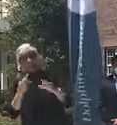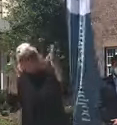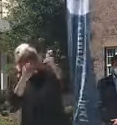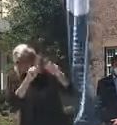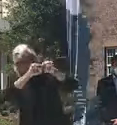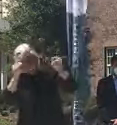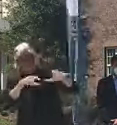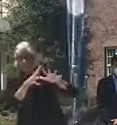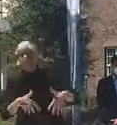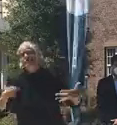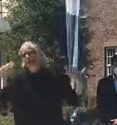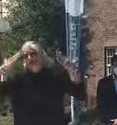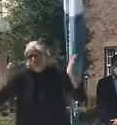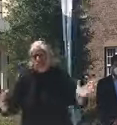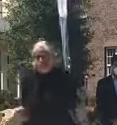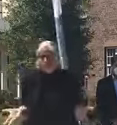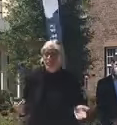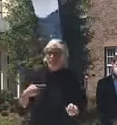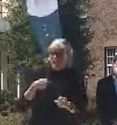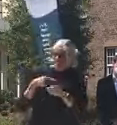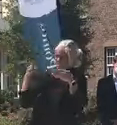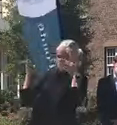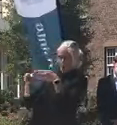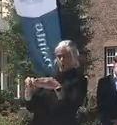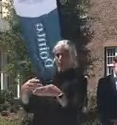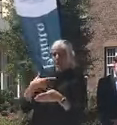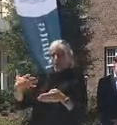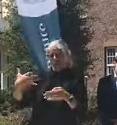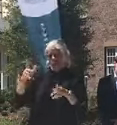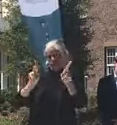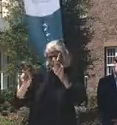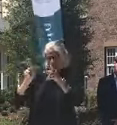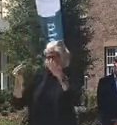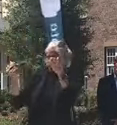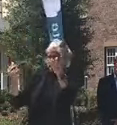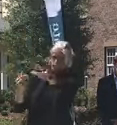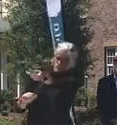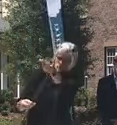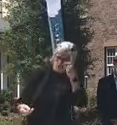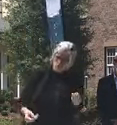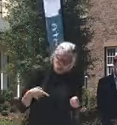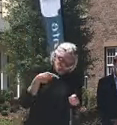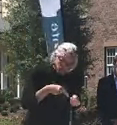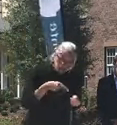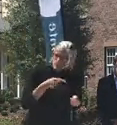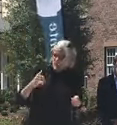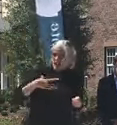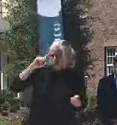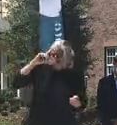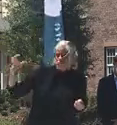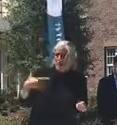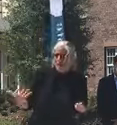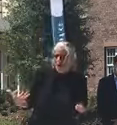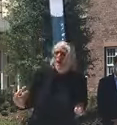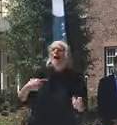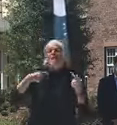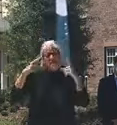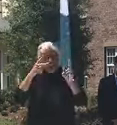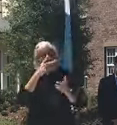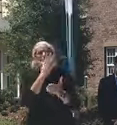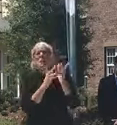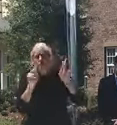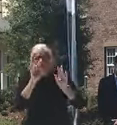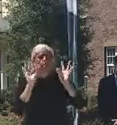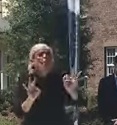my focus is on getting the checks out. We've worked very hard to do that. We've had finally had some success. We've got to do